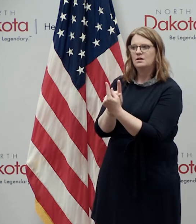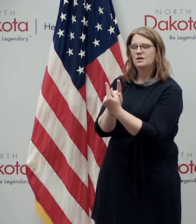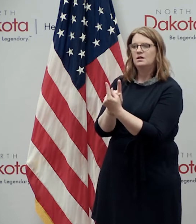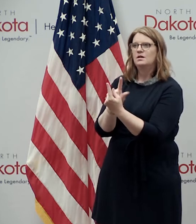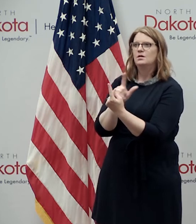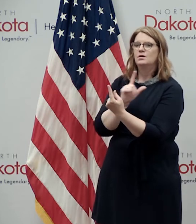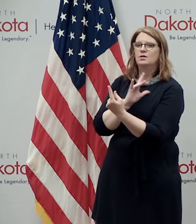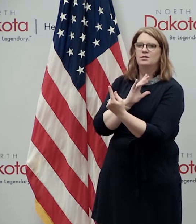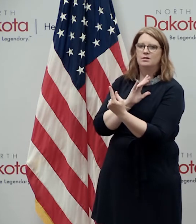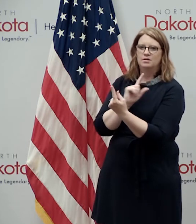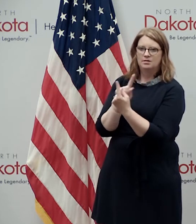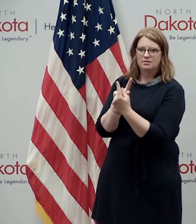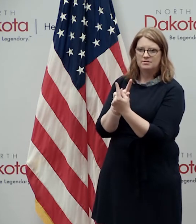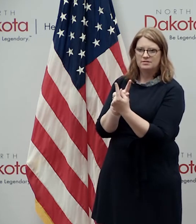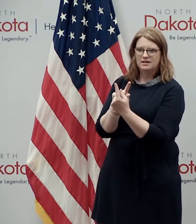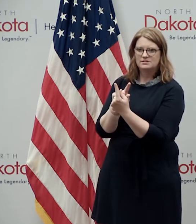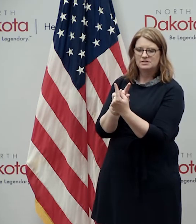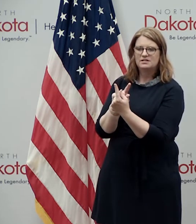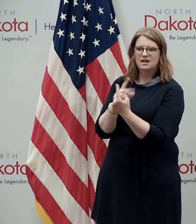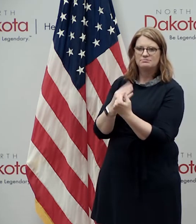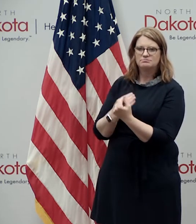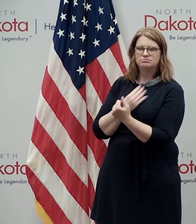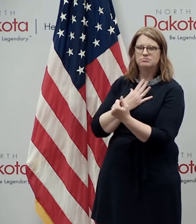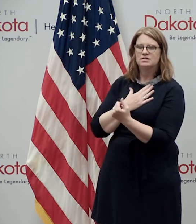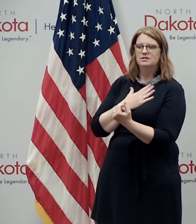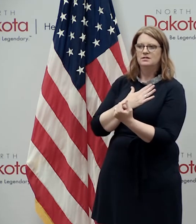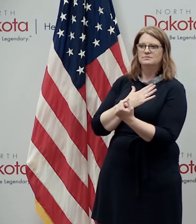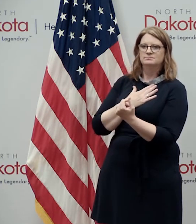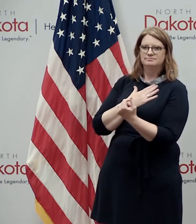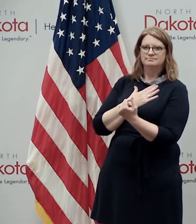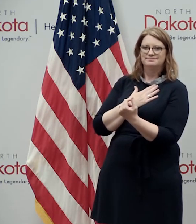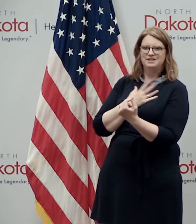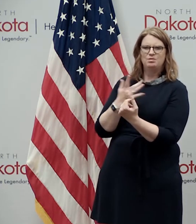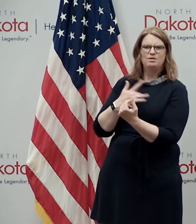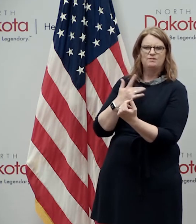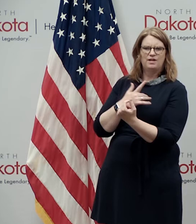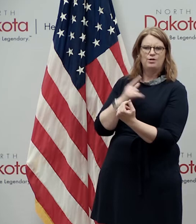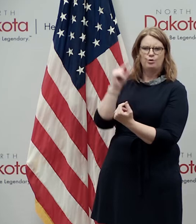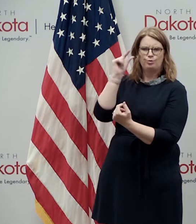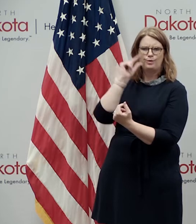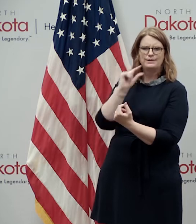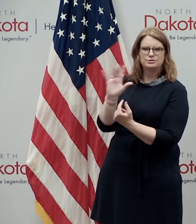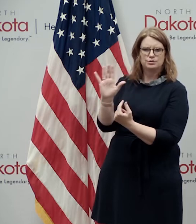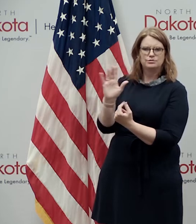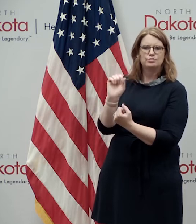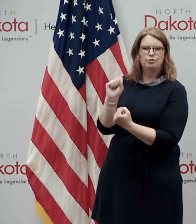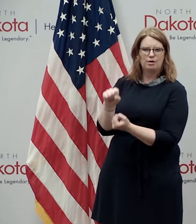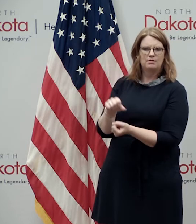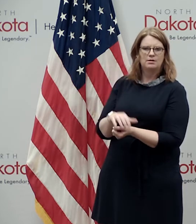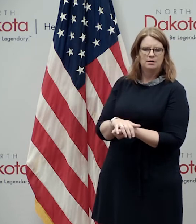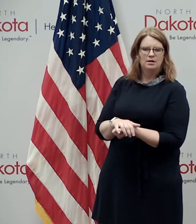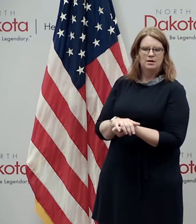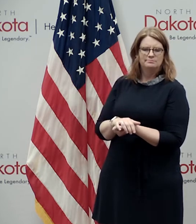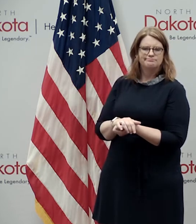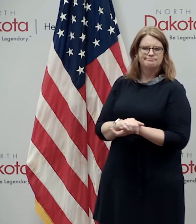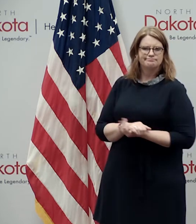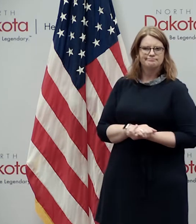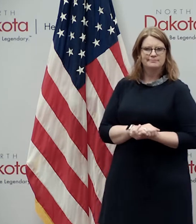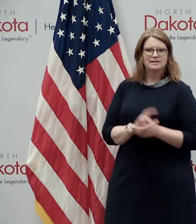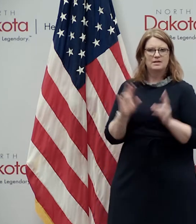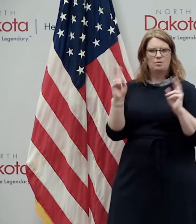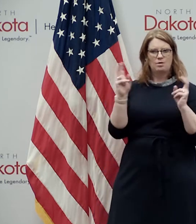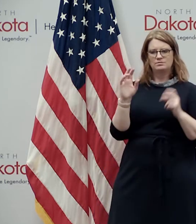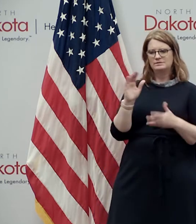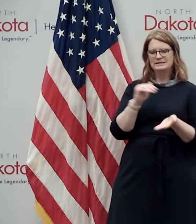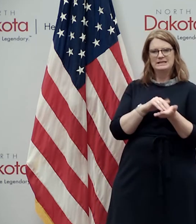your light into an instant flame uh because you could just feel her grace when you're in her presence and so again uh for that the quote from